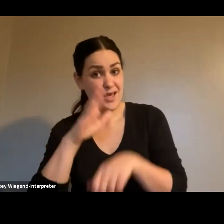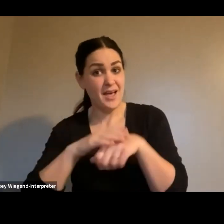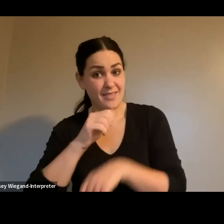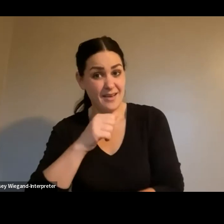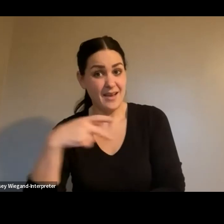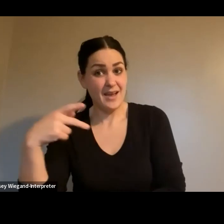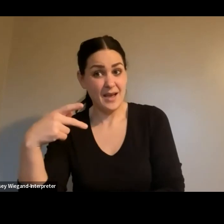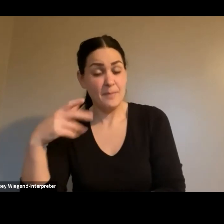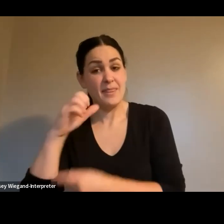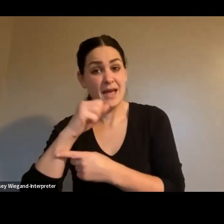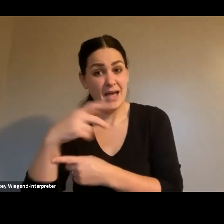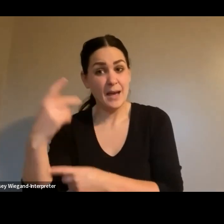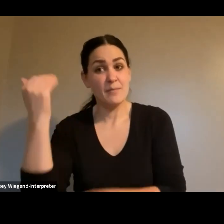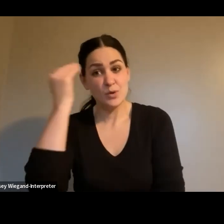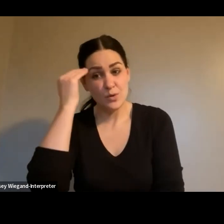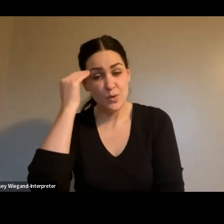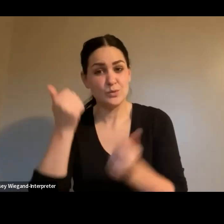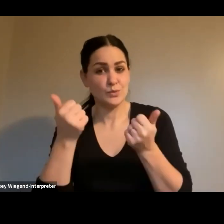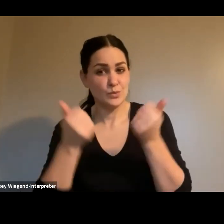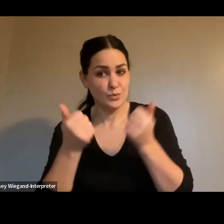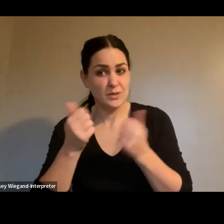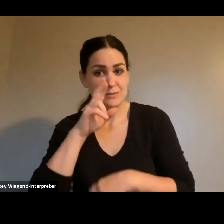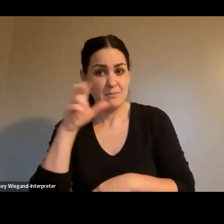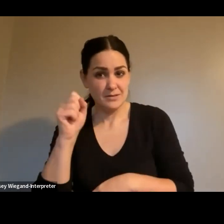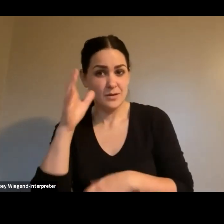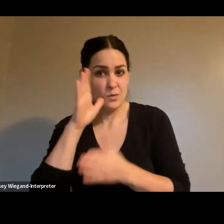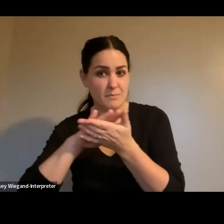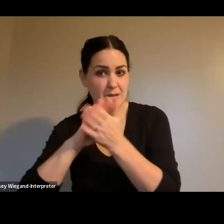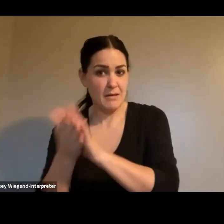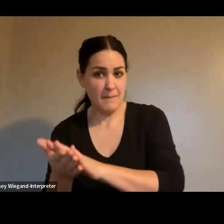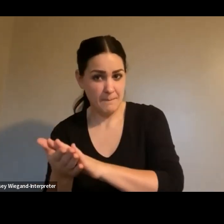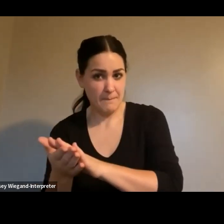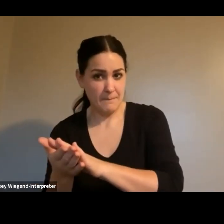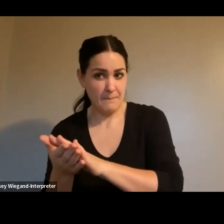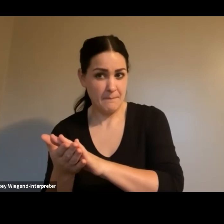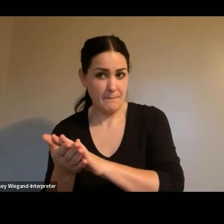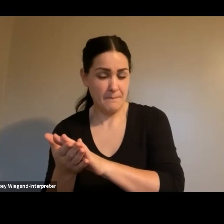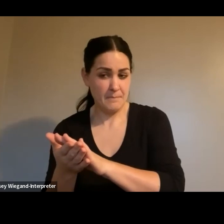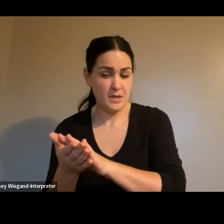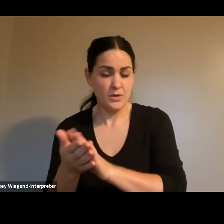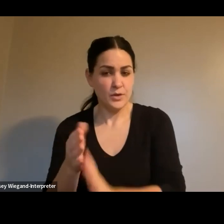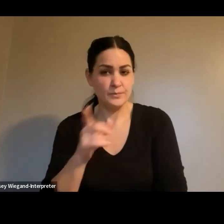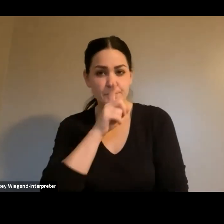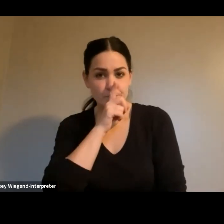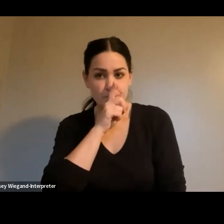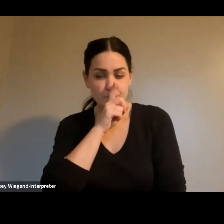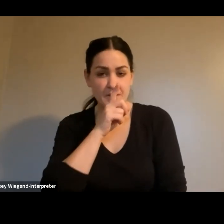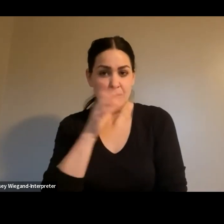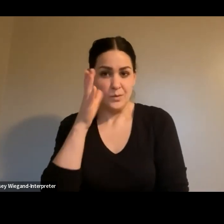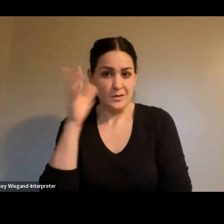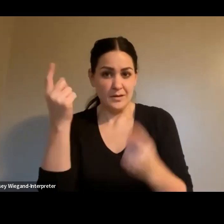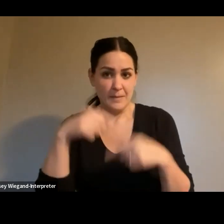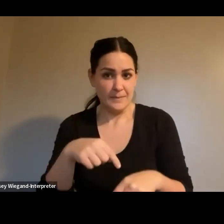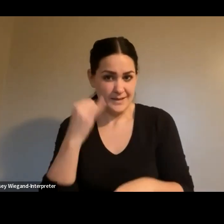knows what bus it becomes. So it won't tell you that that bus is coming if it's not.